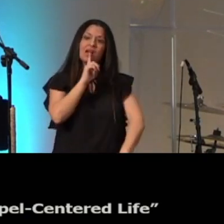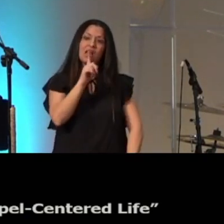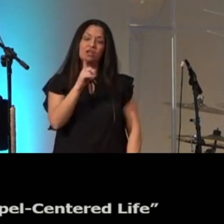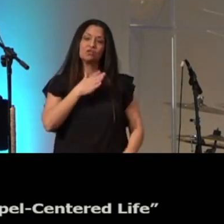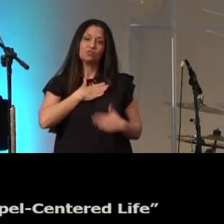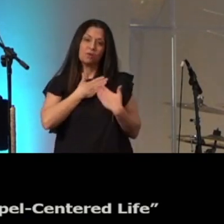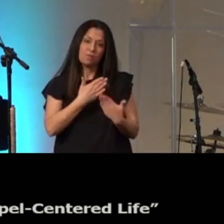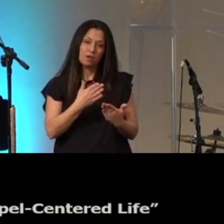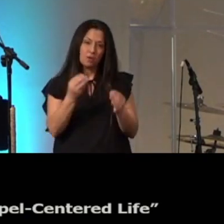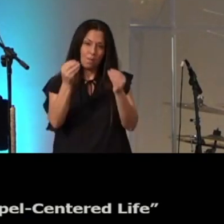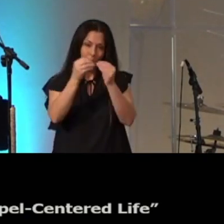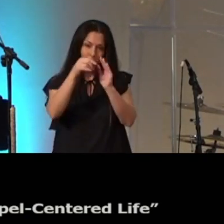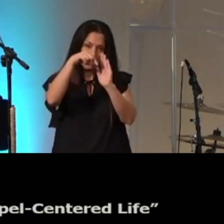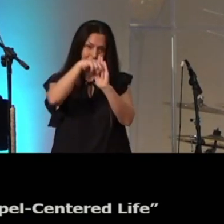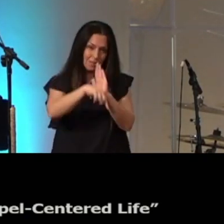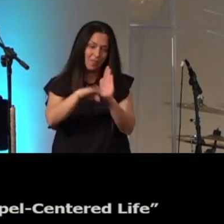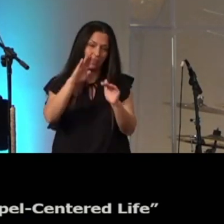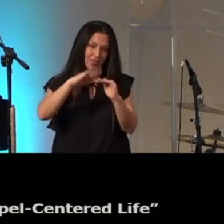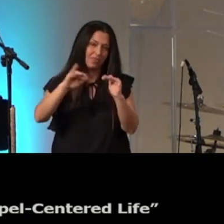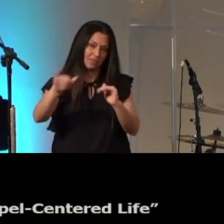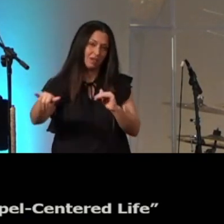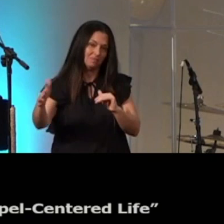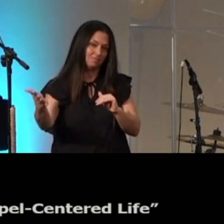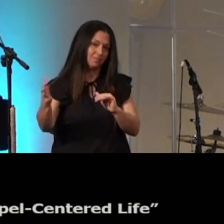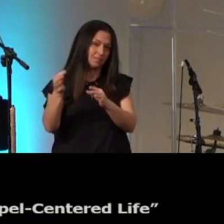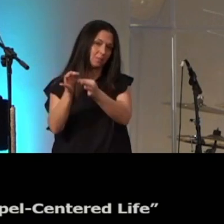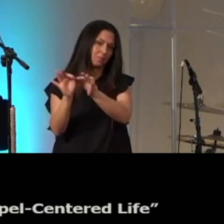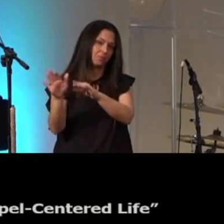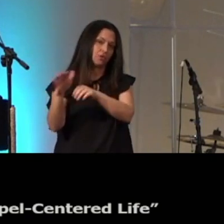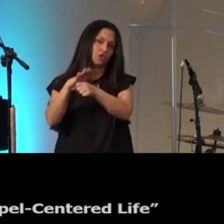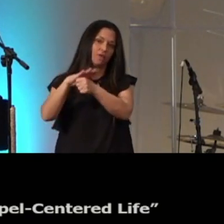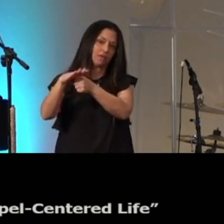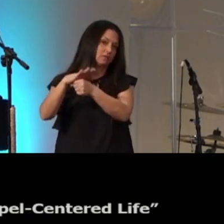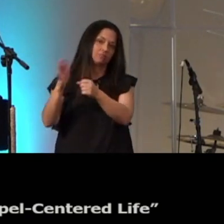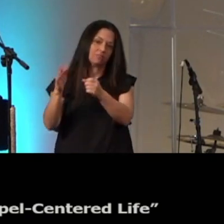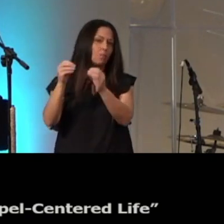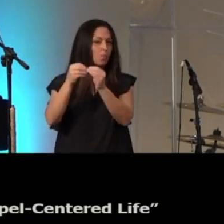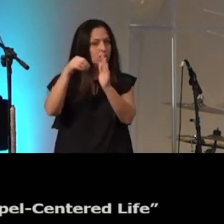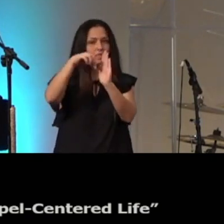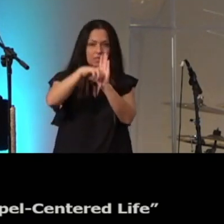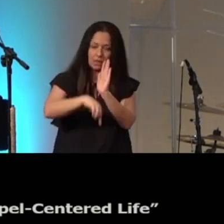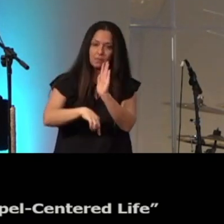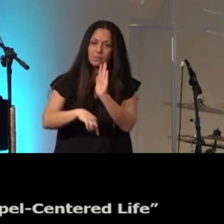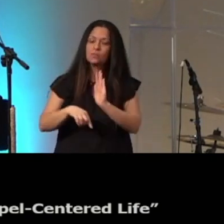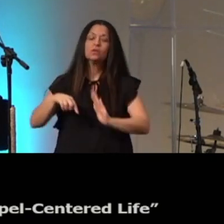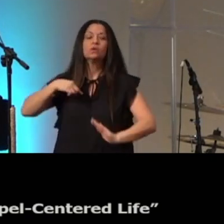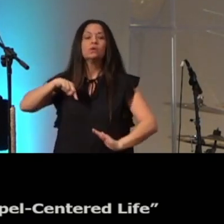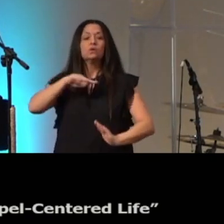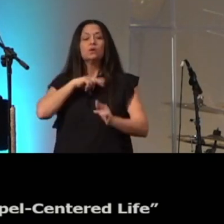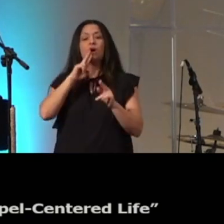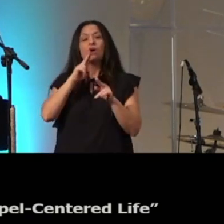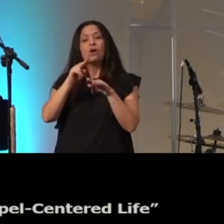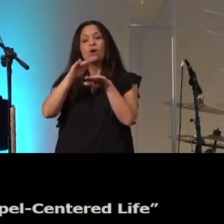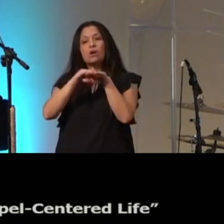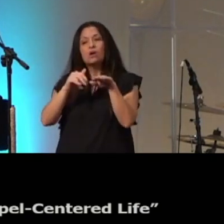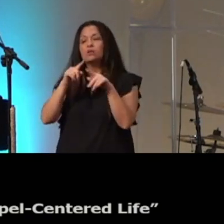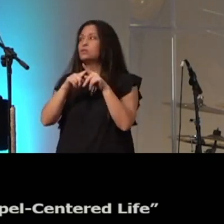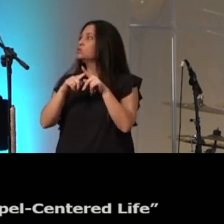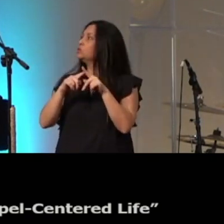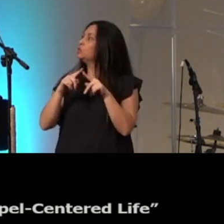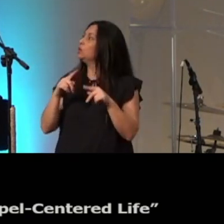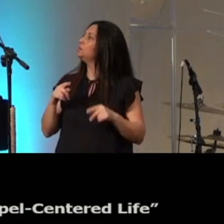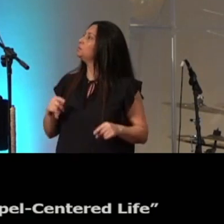because of number three we're called to discern and repent of the underlying heart